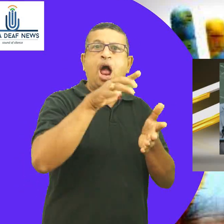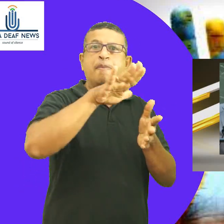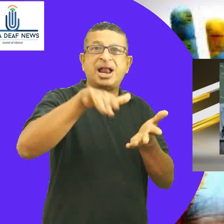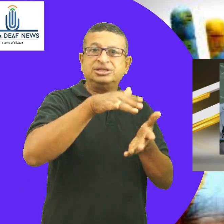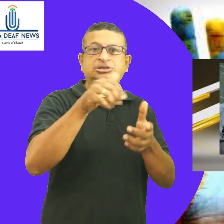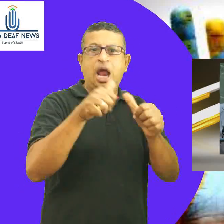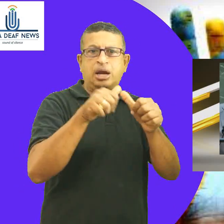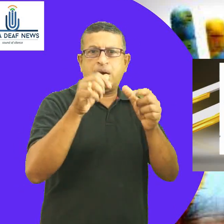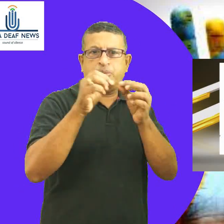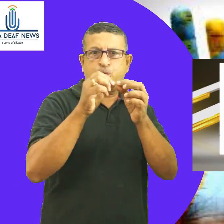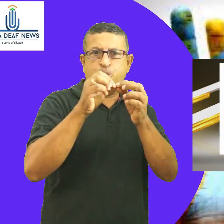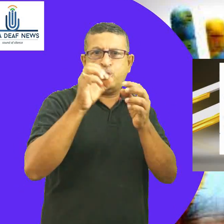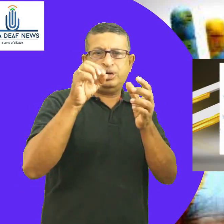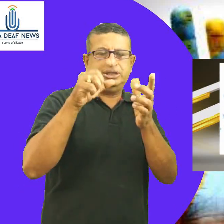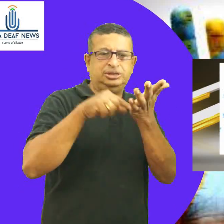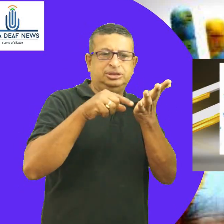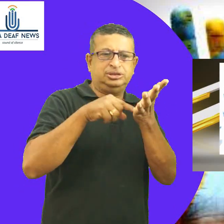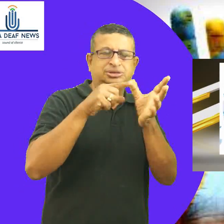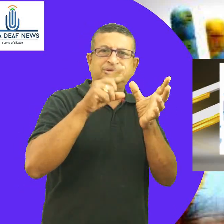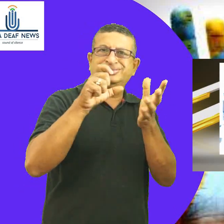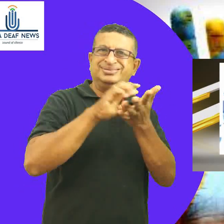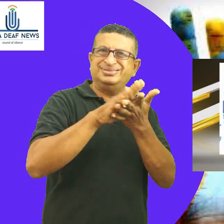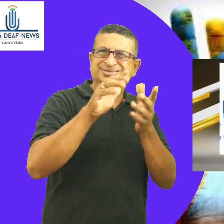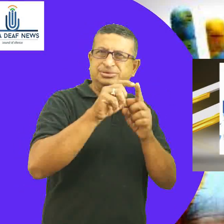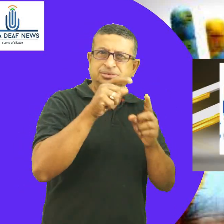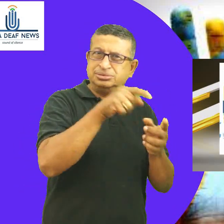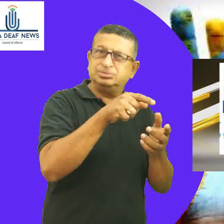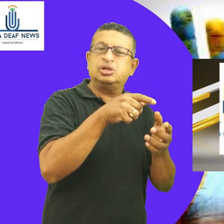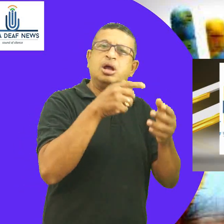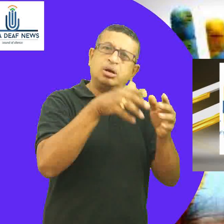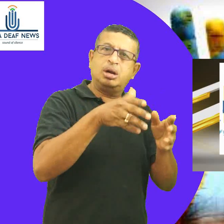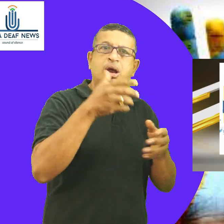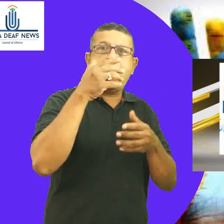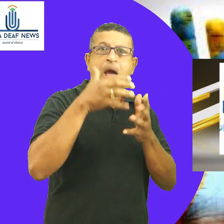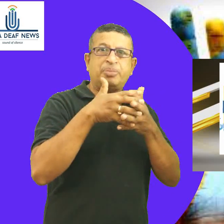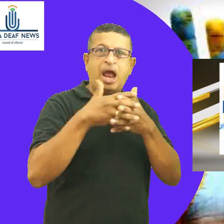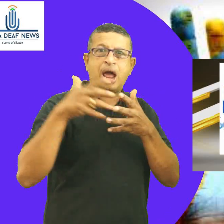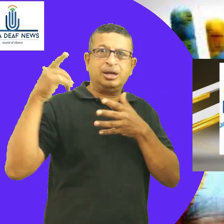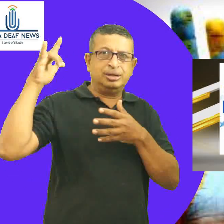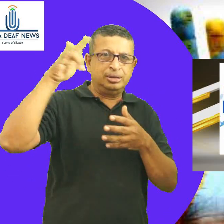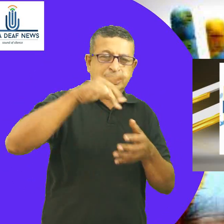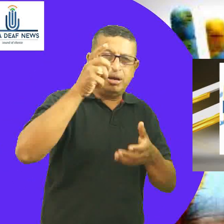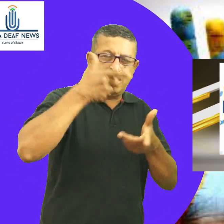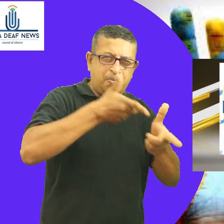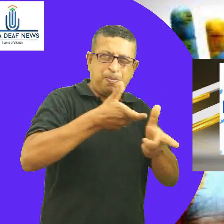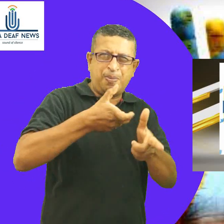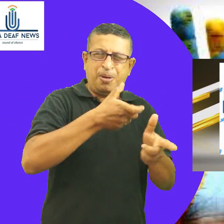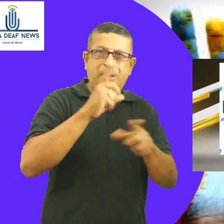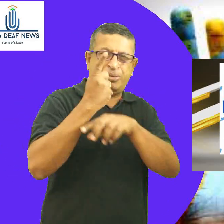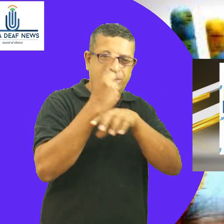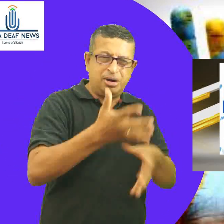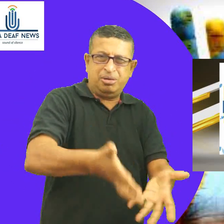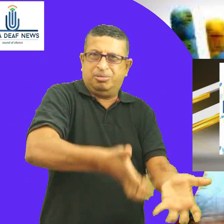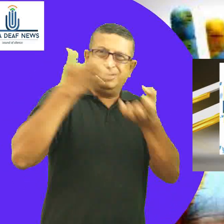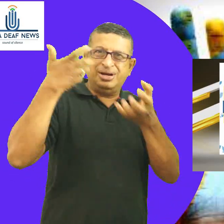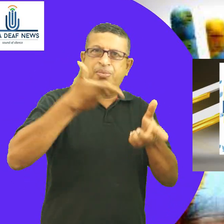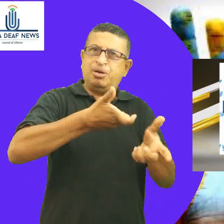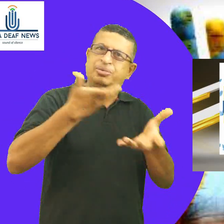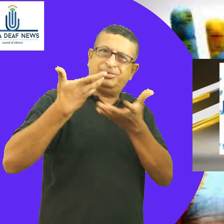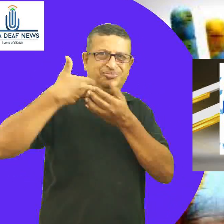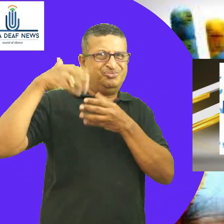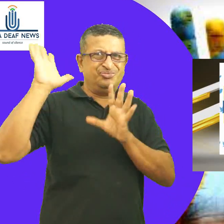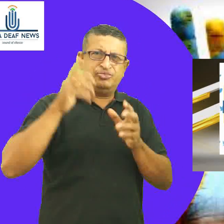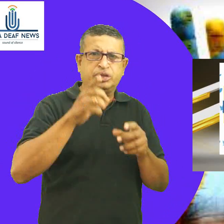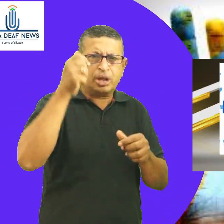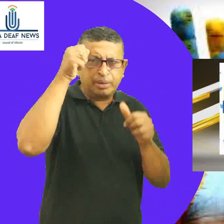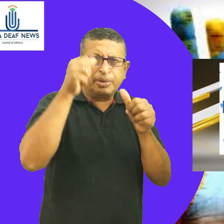lies. The response by Mr. T.S. Tirumurthy, India's permanent representative at the United Nations, is quite scathing. I'm